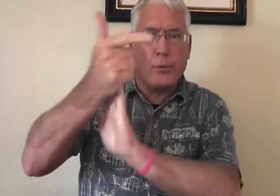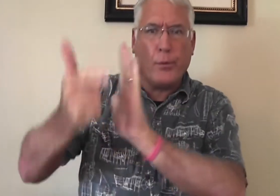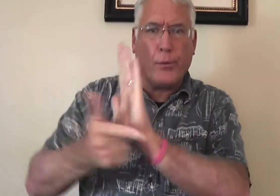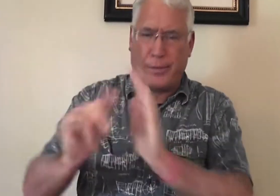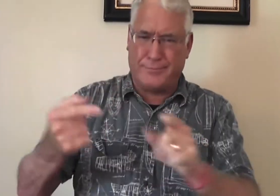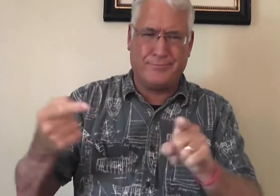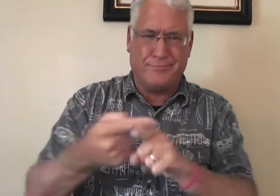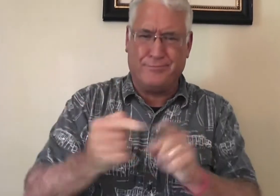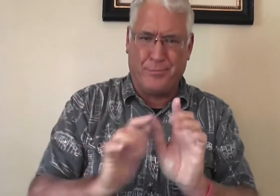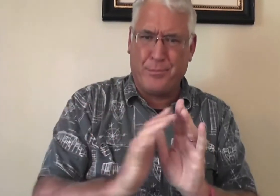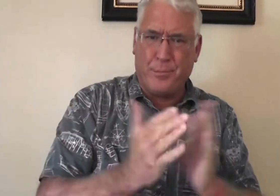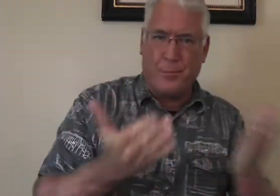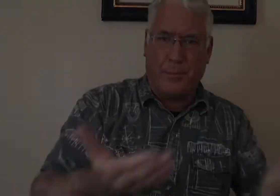do. Sometimes you have to discuss a lot.